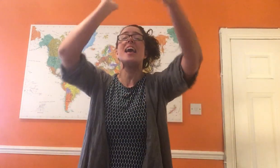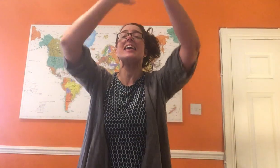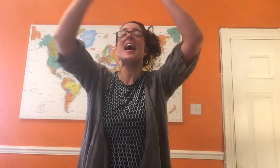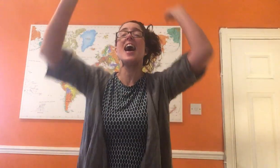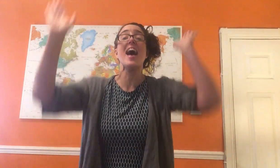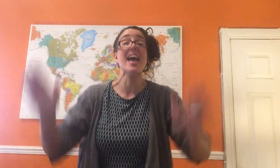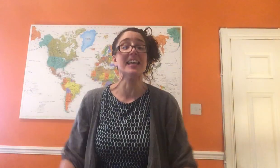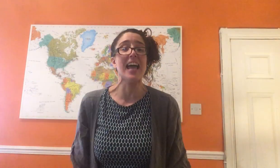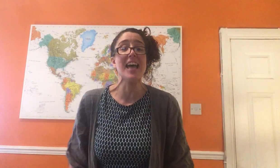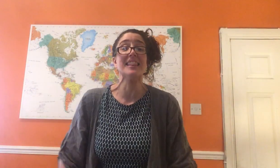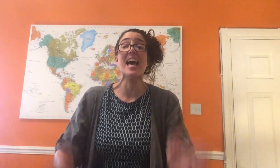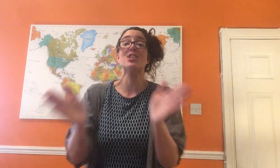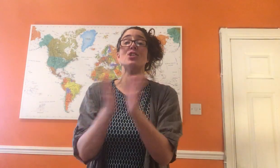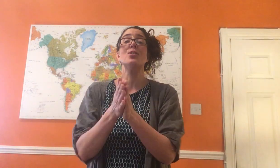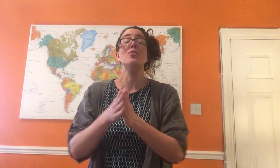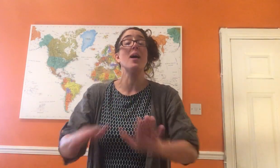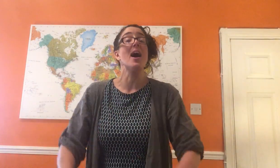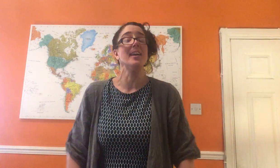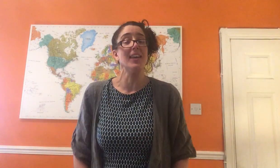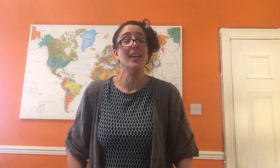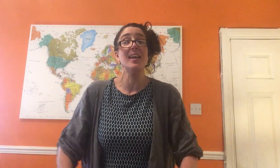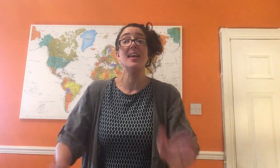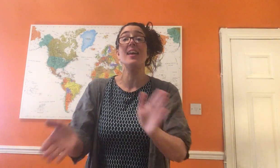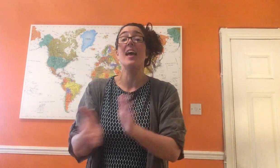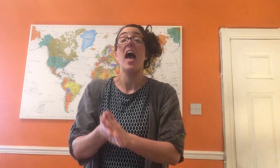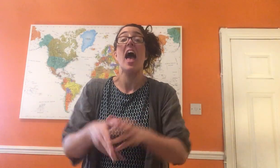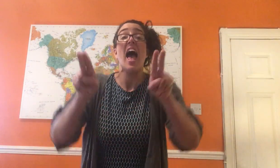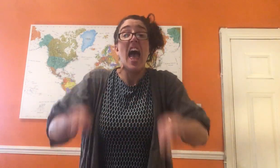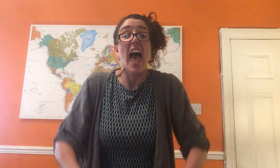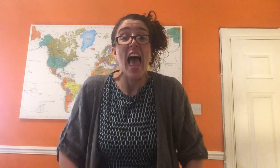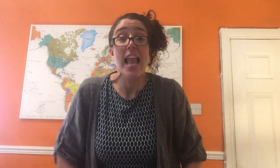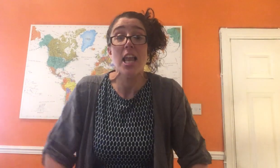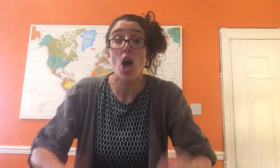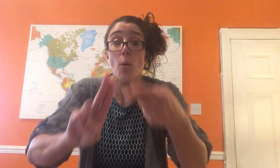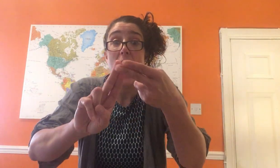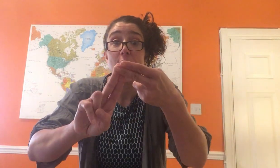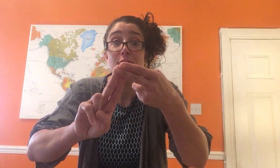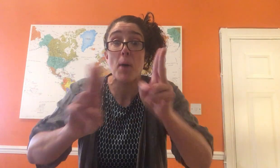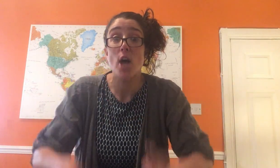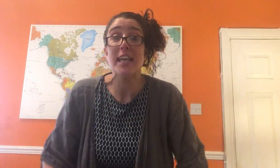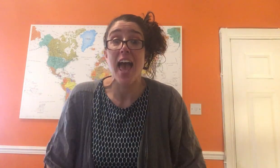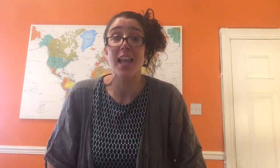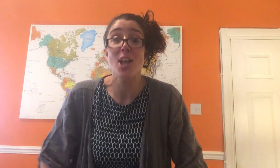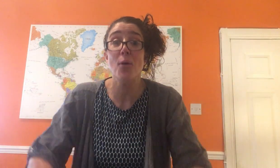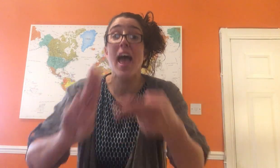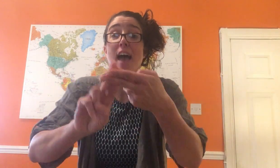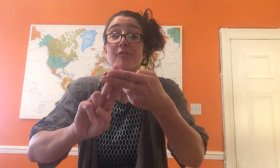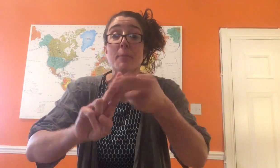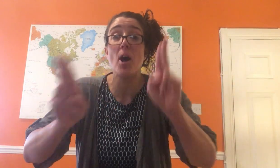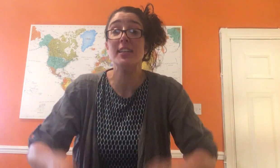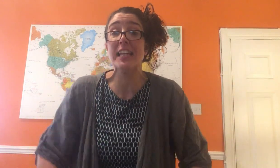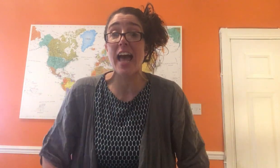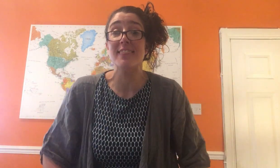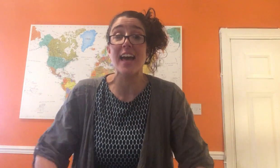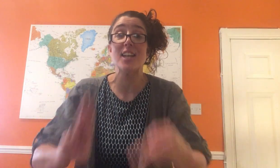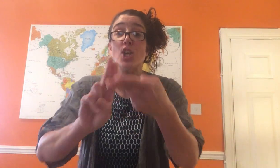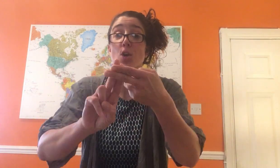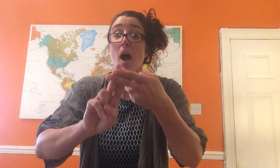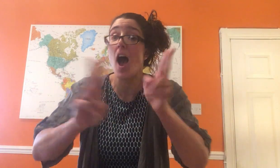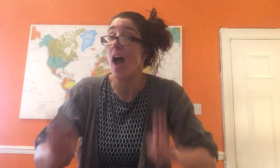I, I, I, glad that you are here. Hello everybody, hello everybody, glad that you are